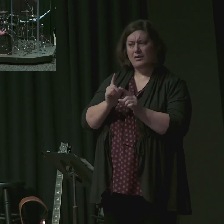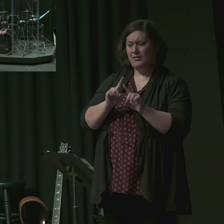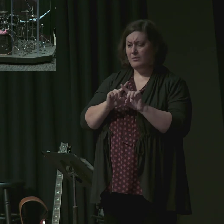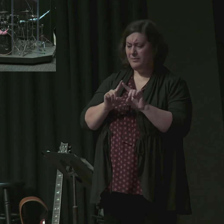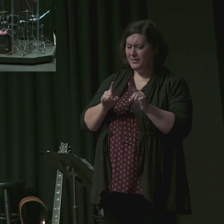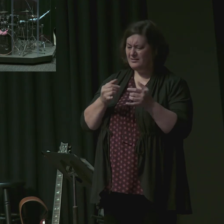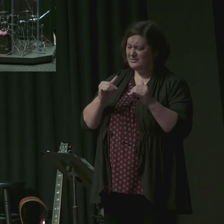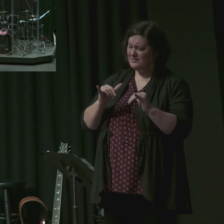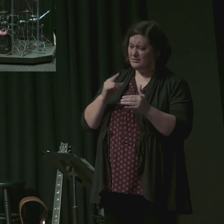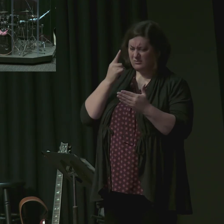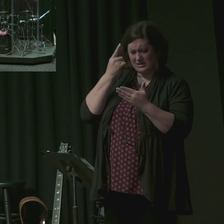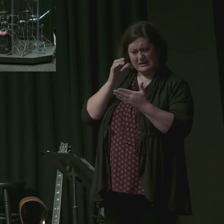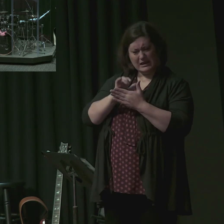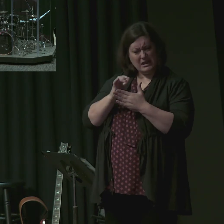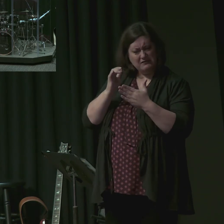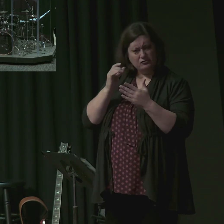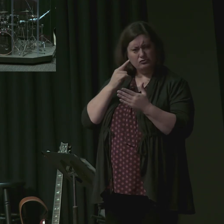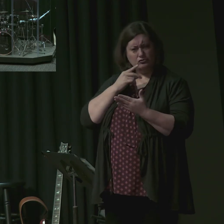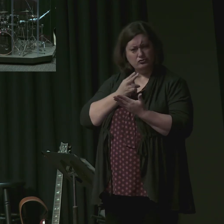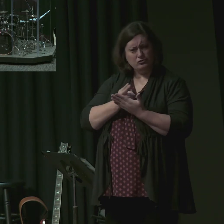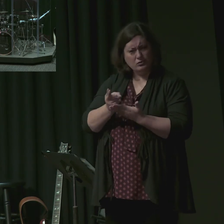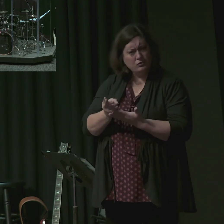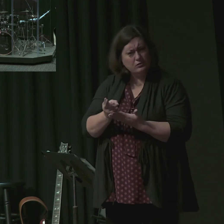does that work? How do you reject doctrine